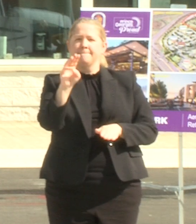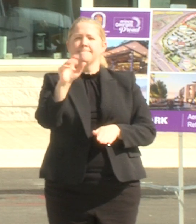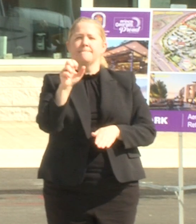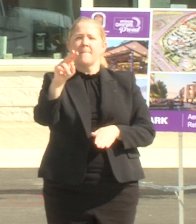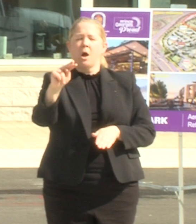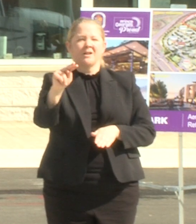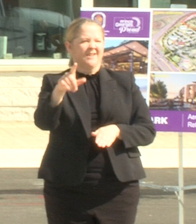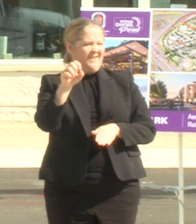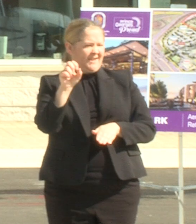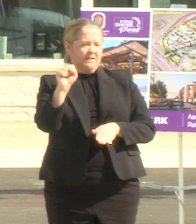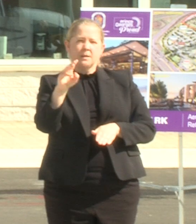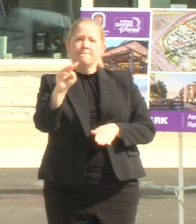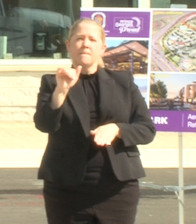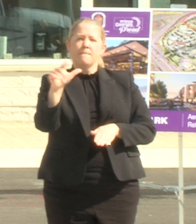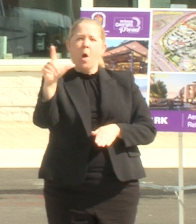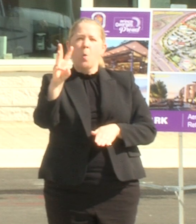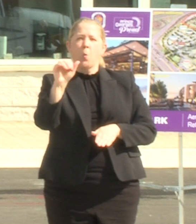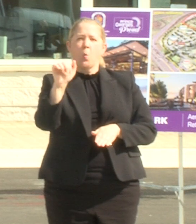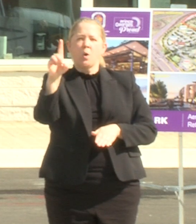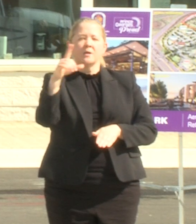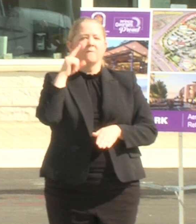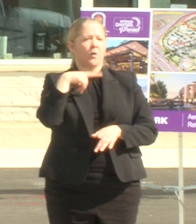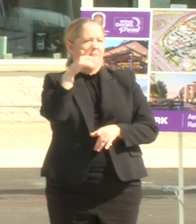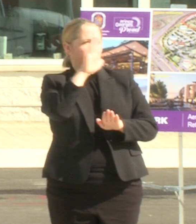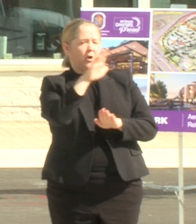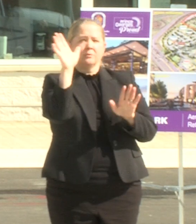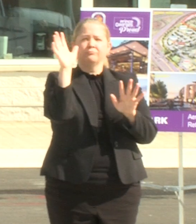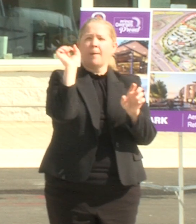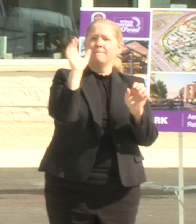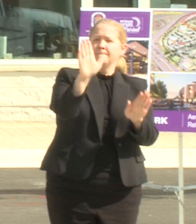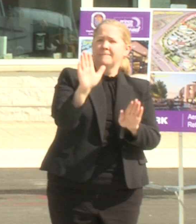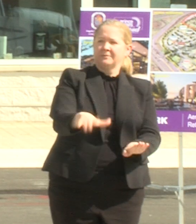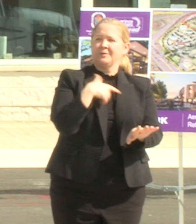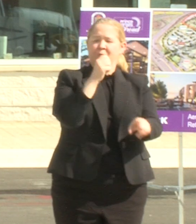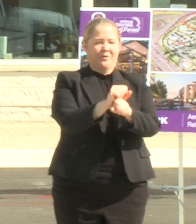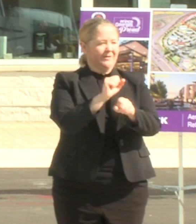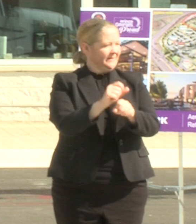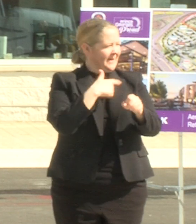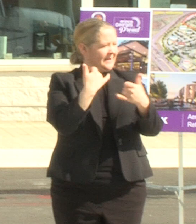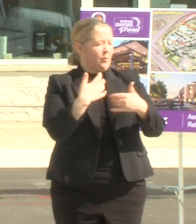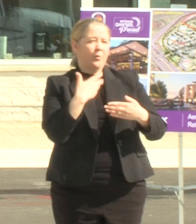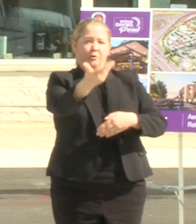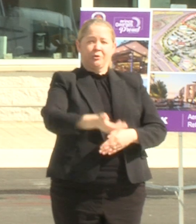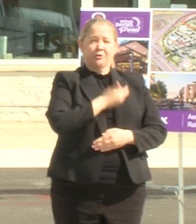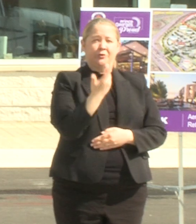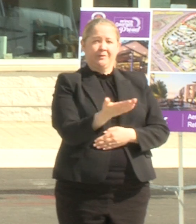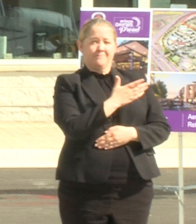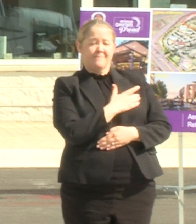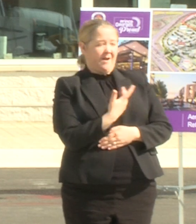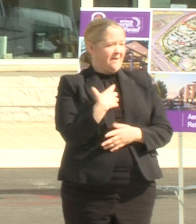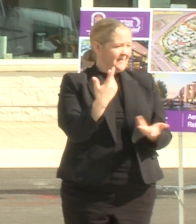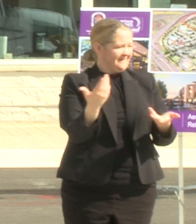of our development team for the amazing job that they've done now i would like to bring up my brother anthony wise who will talk about